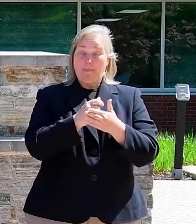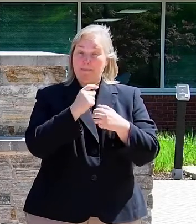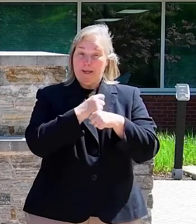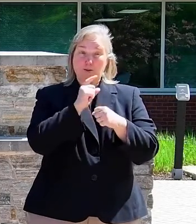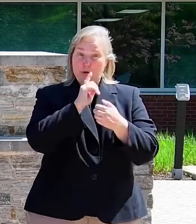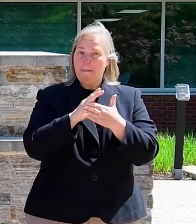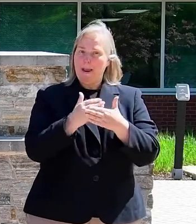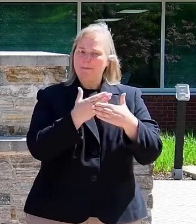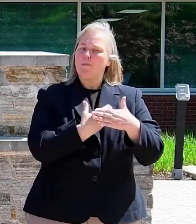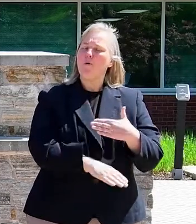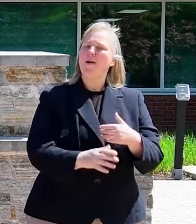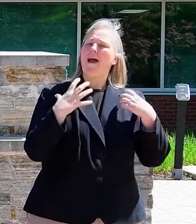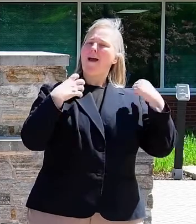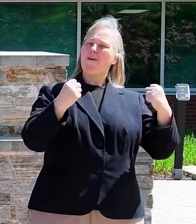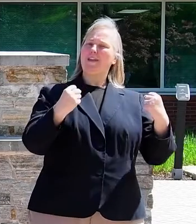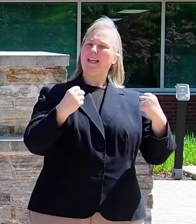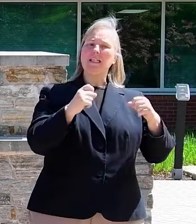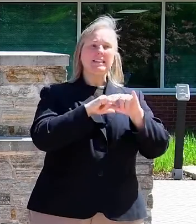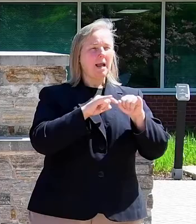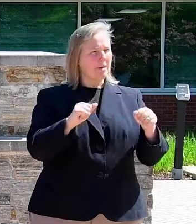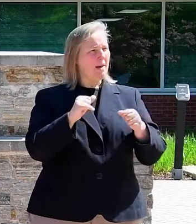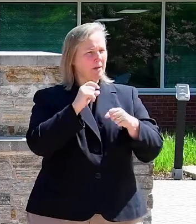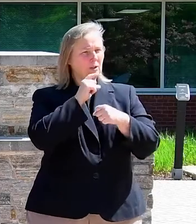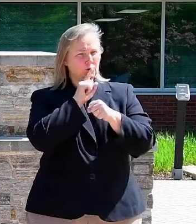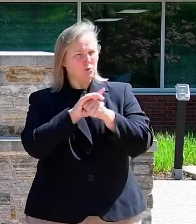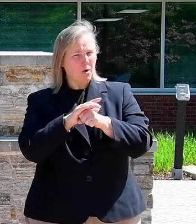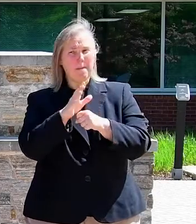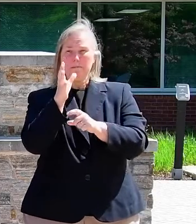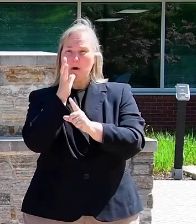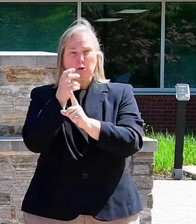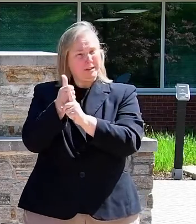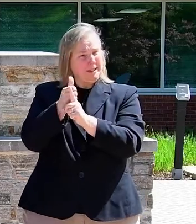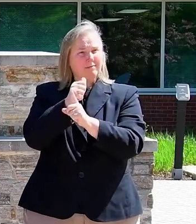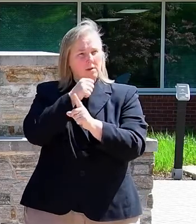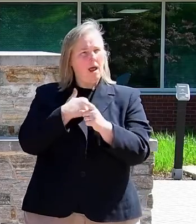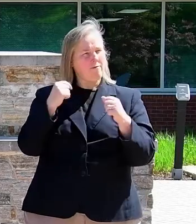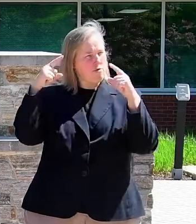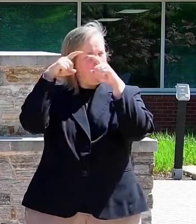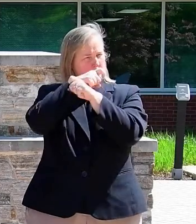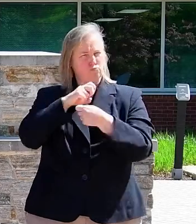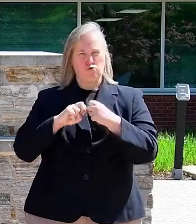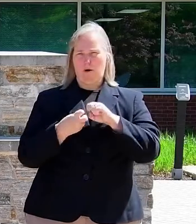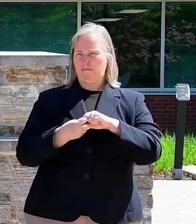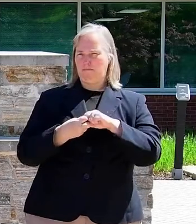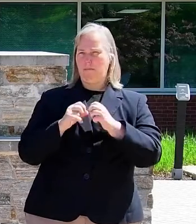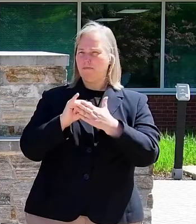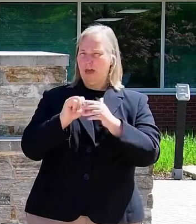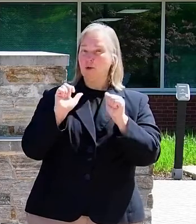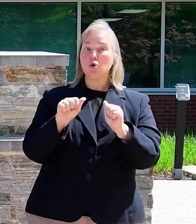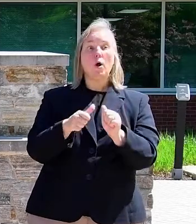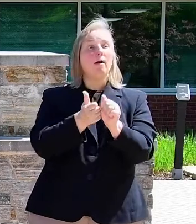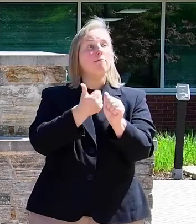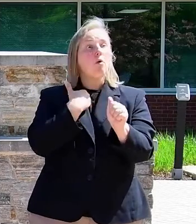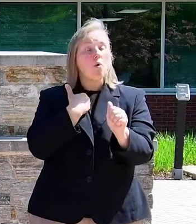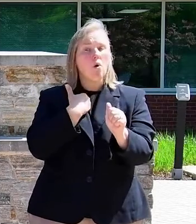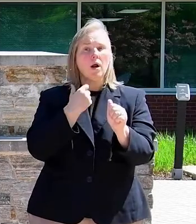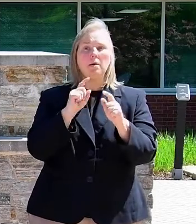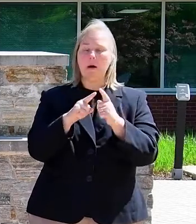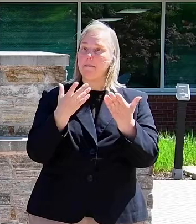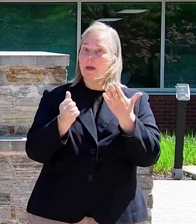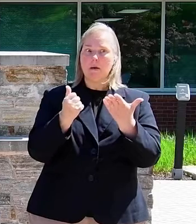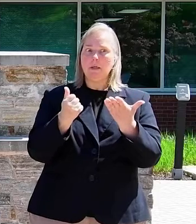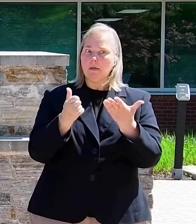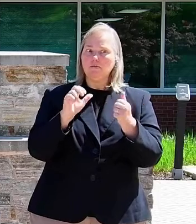it also helps ensure the mother does not have any complications that could be avoidable, yet may be